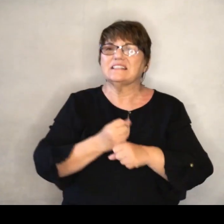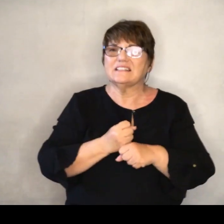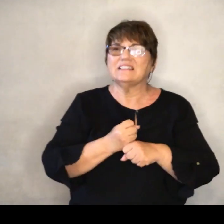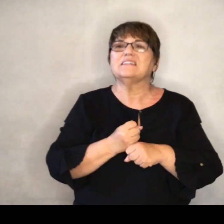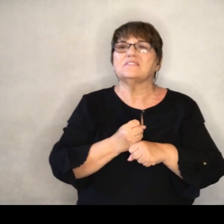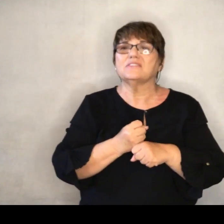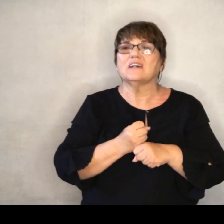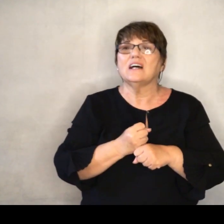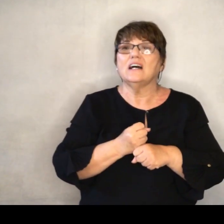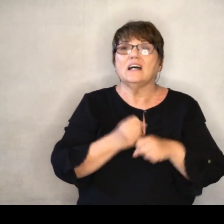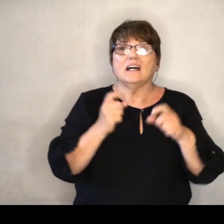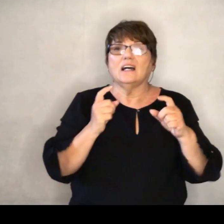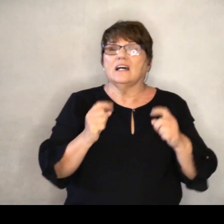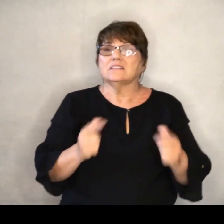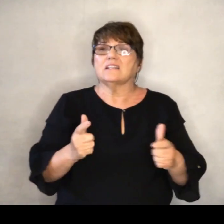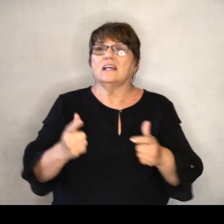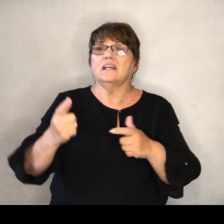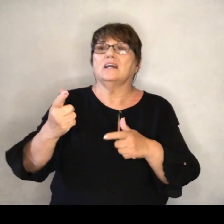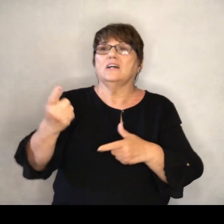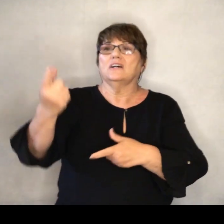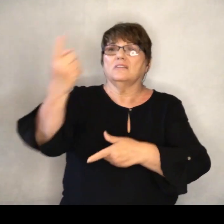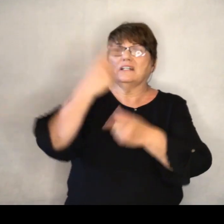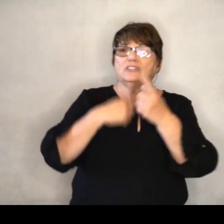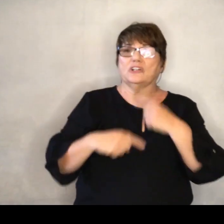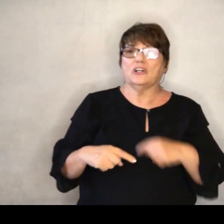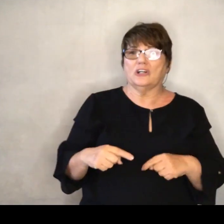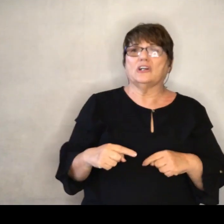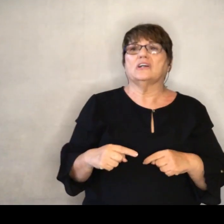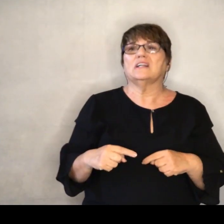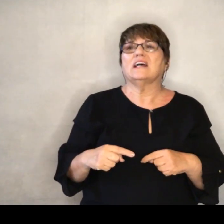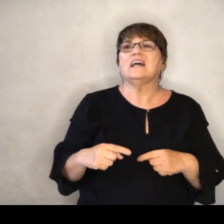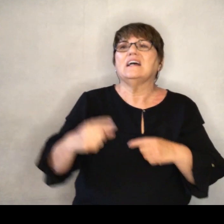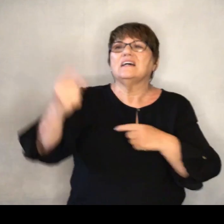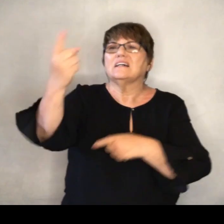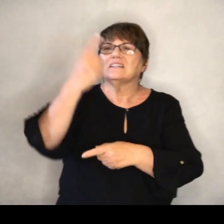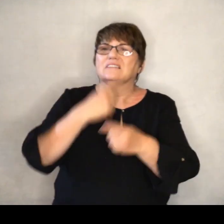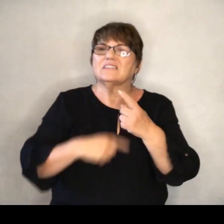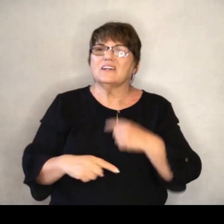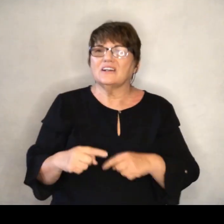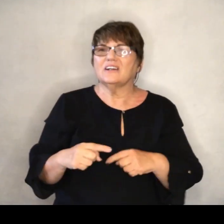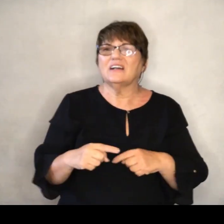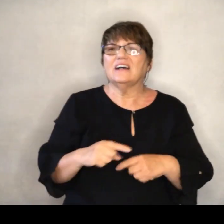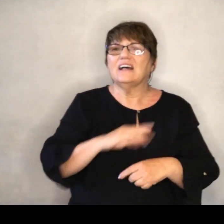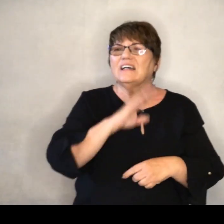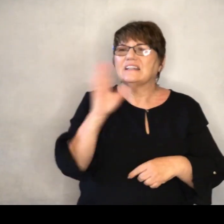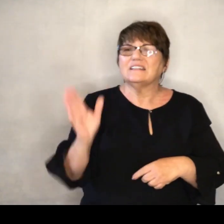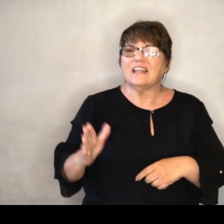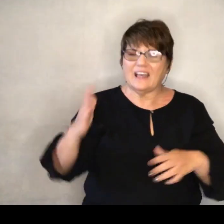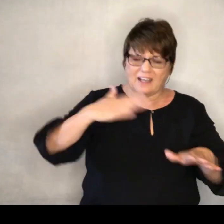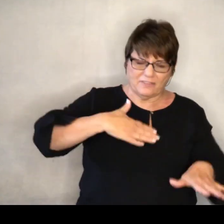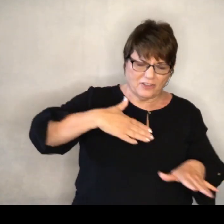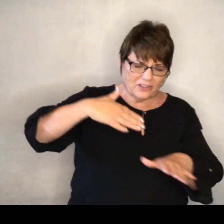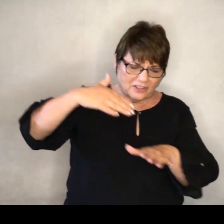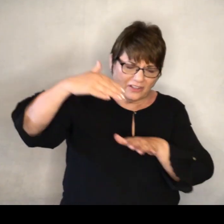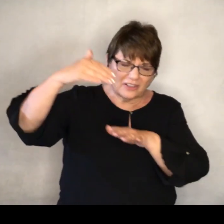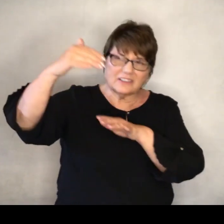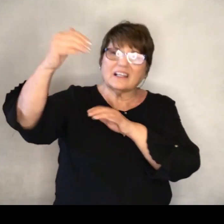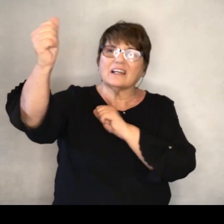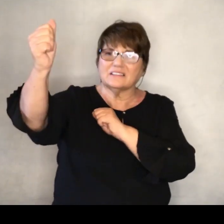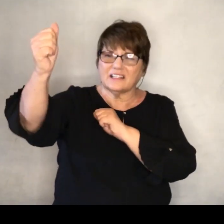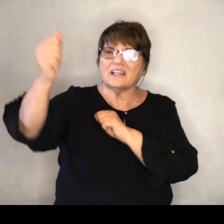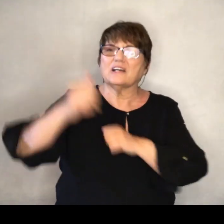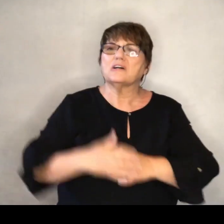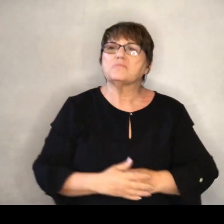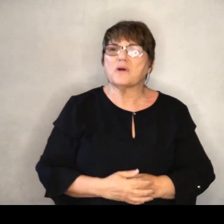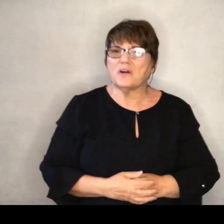Suddenly return and never, nevermore thy